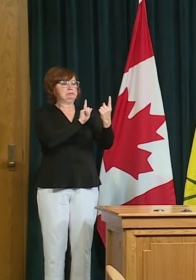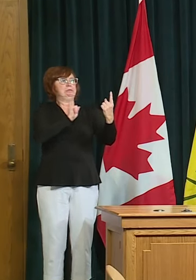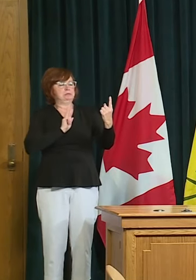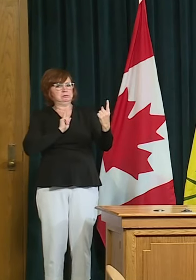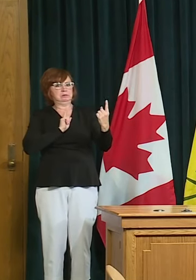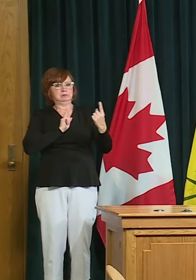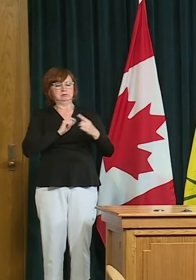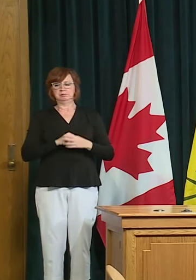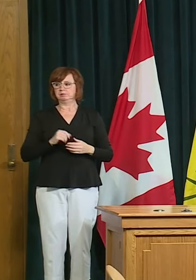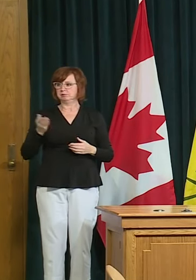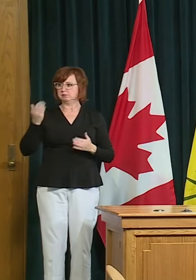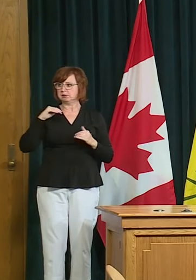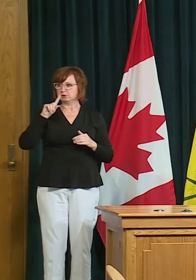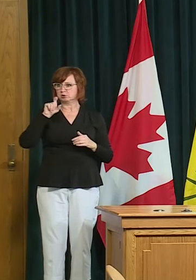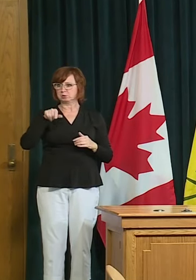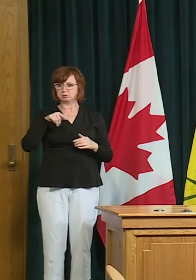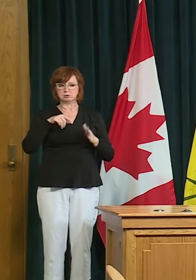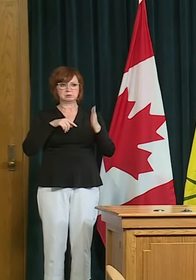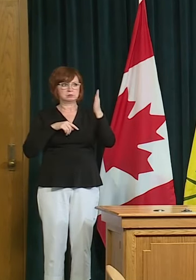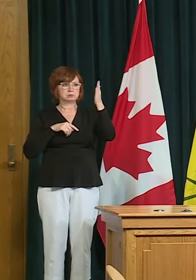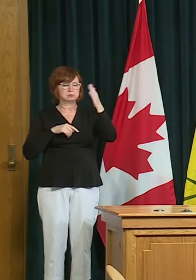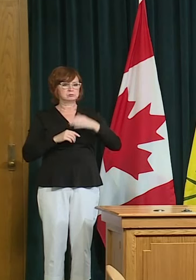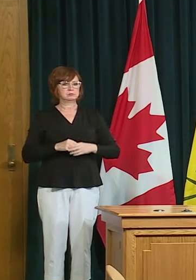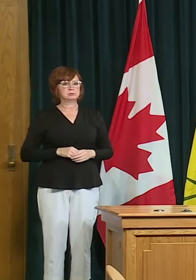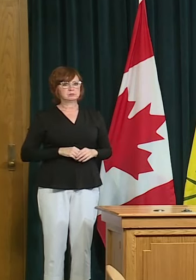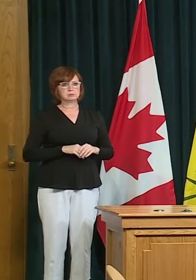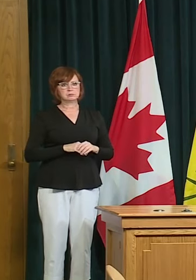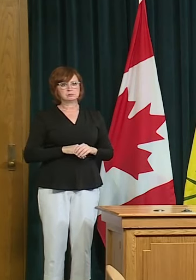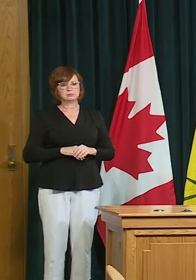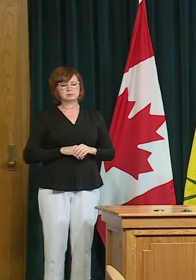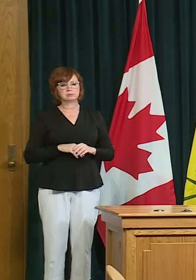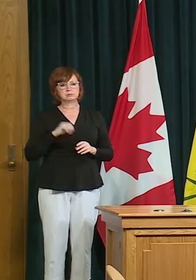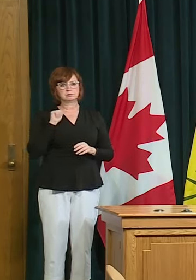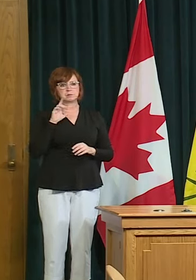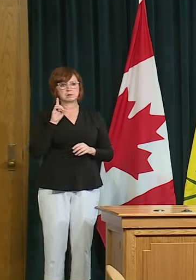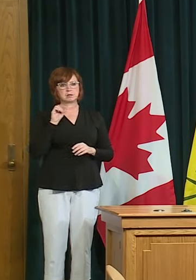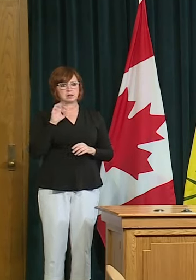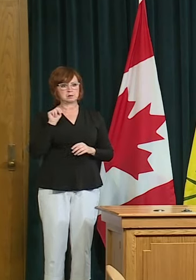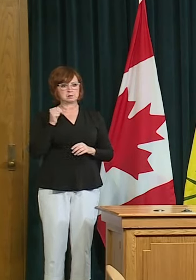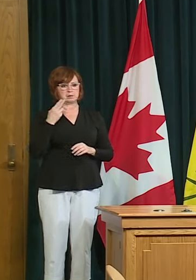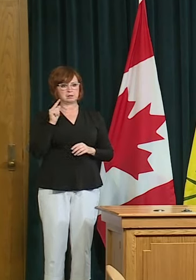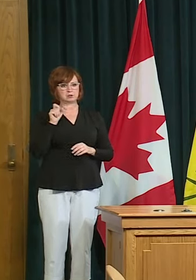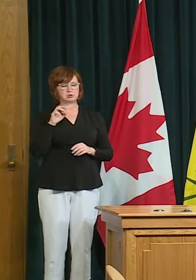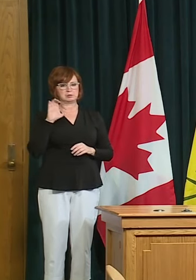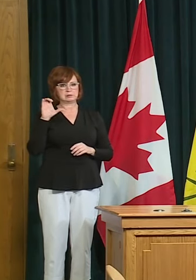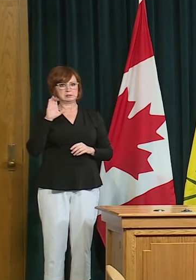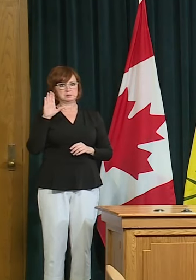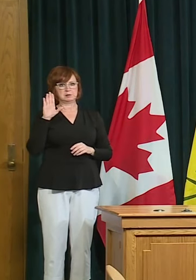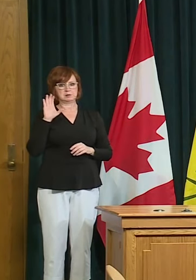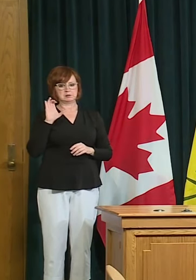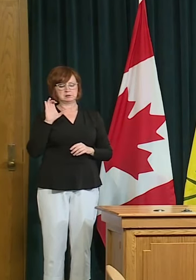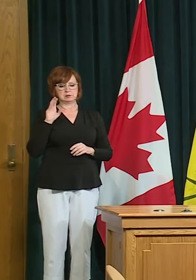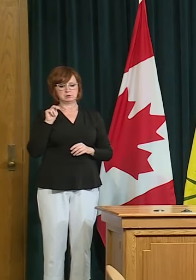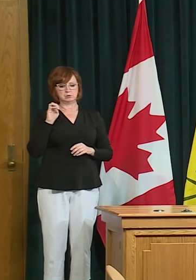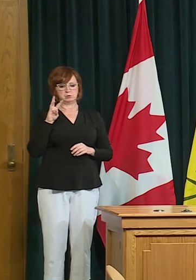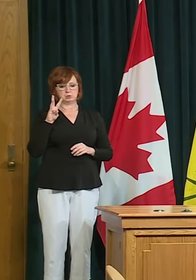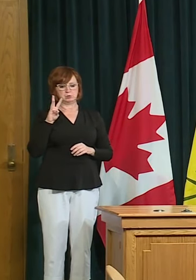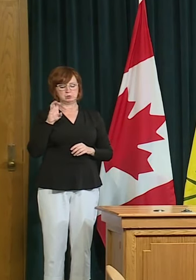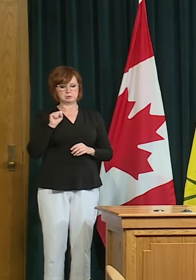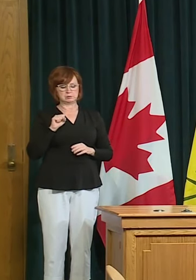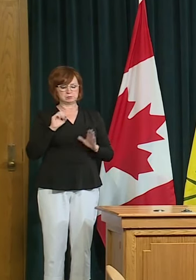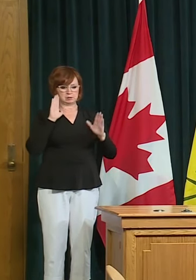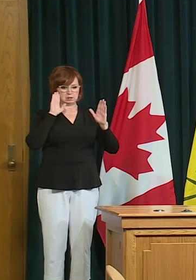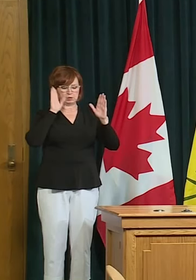we'll take the next question from the phone line operator we have adam hunter with cbc hi i'm wondering